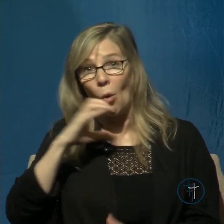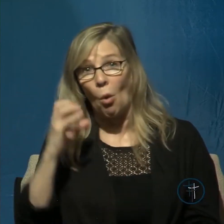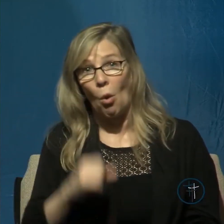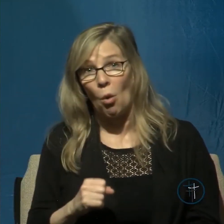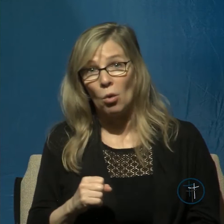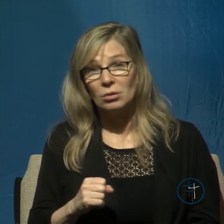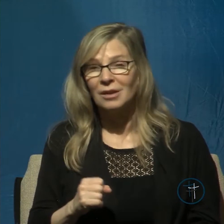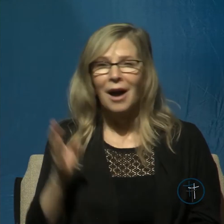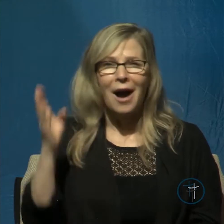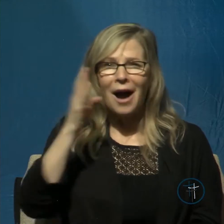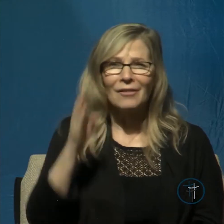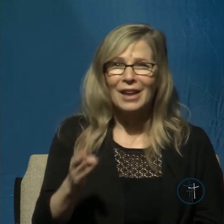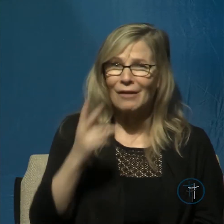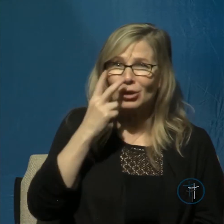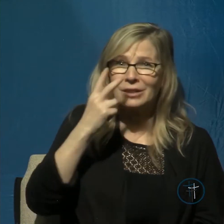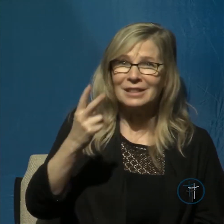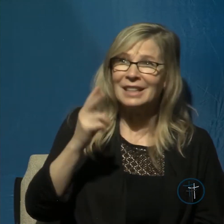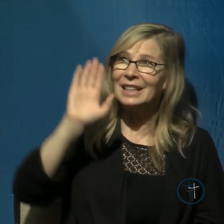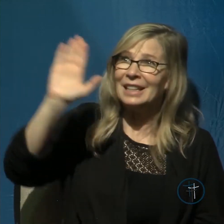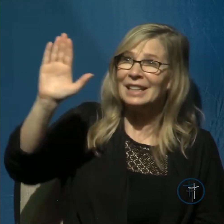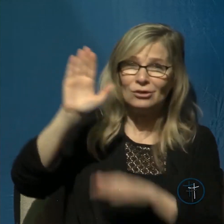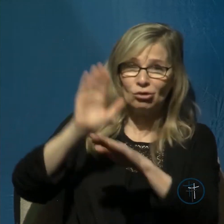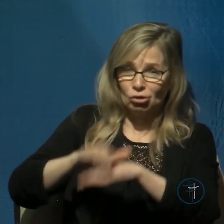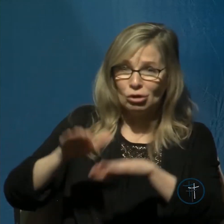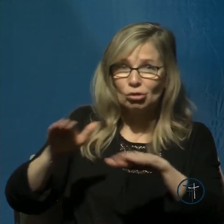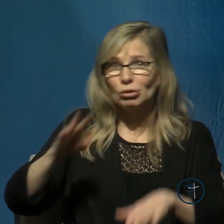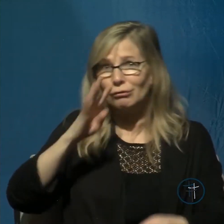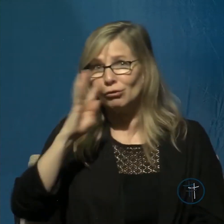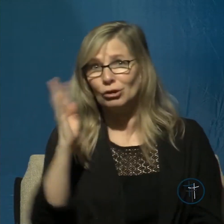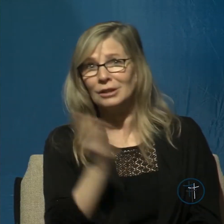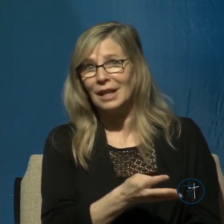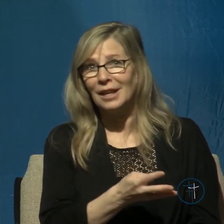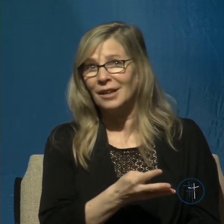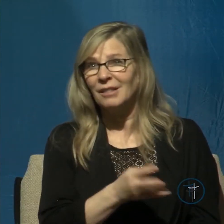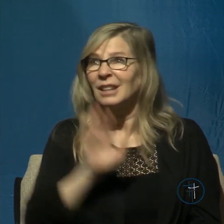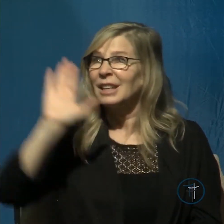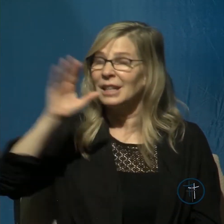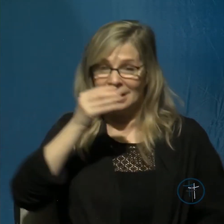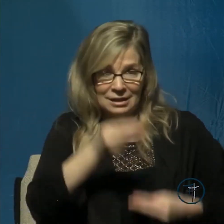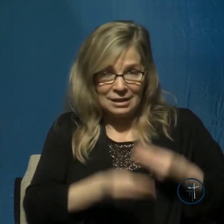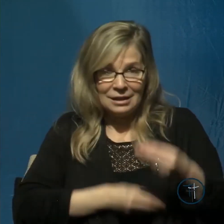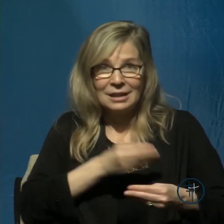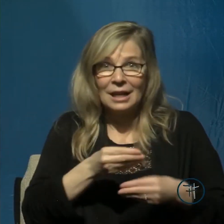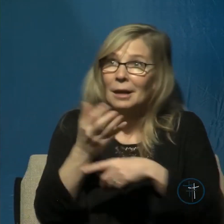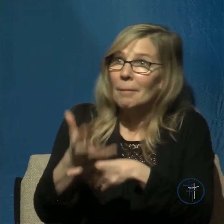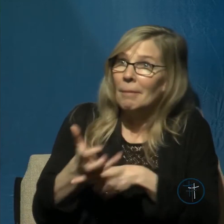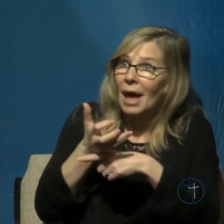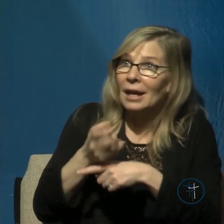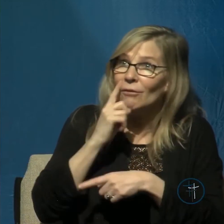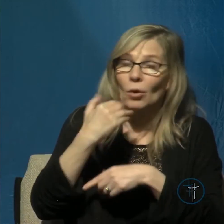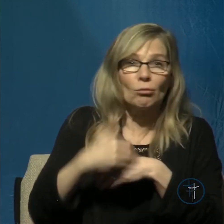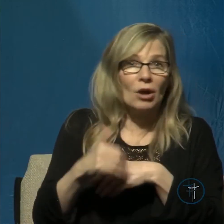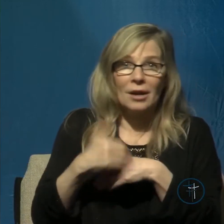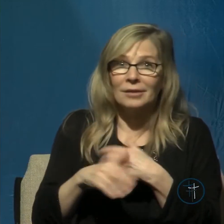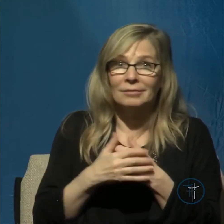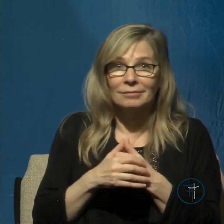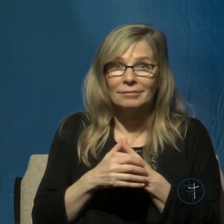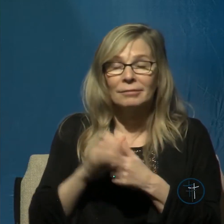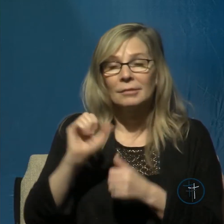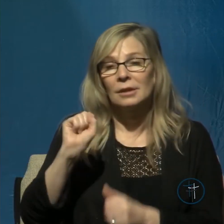righteous forsaken or his descendants begging bread. Commenting on these verses, Charles Spurgeon said, these very